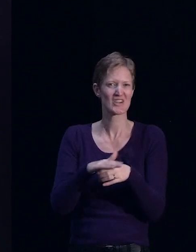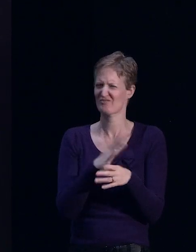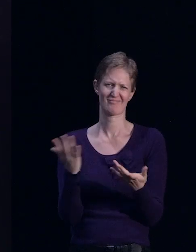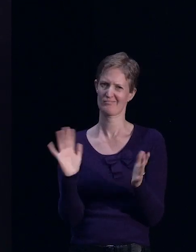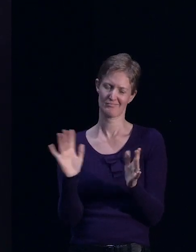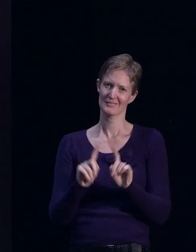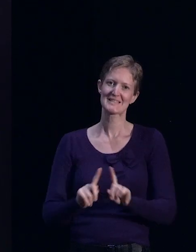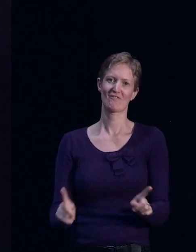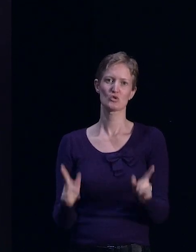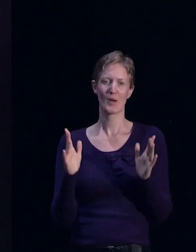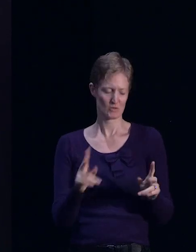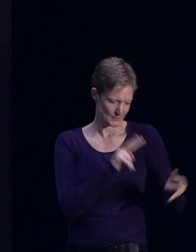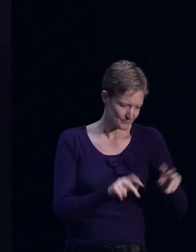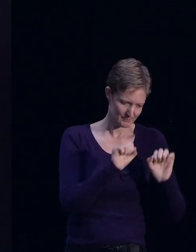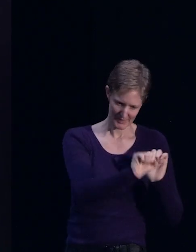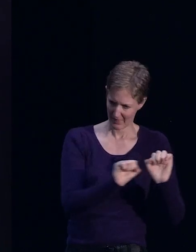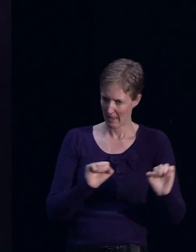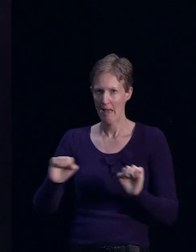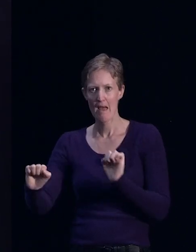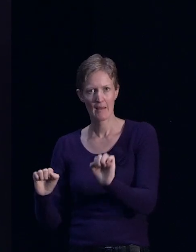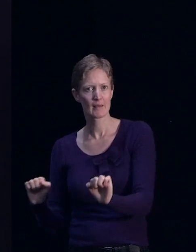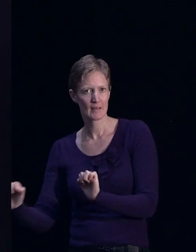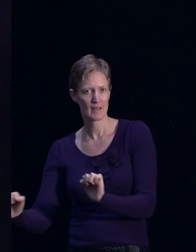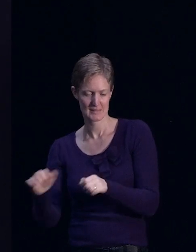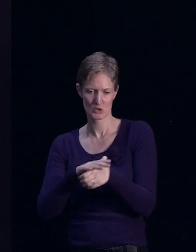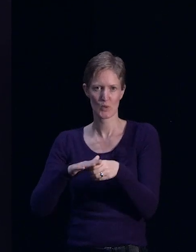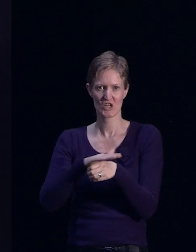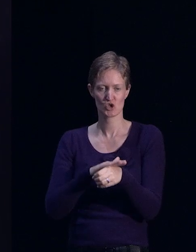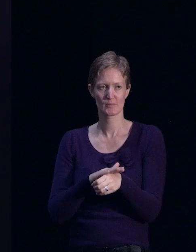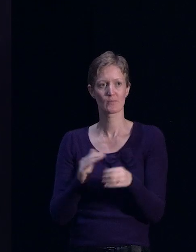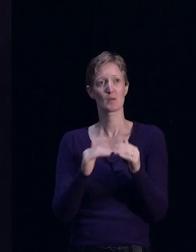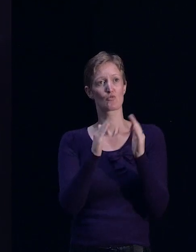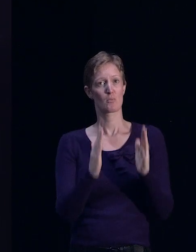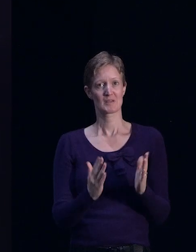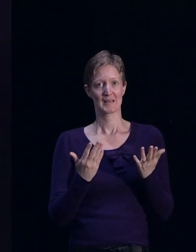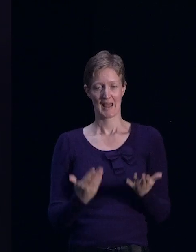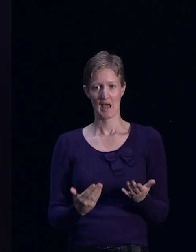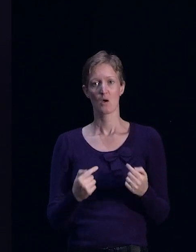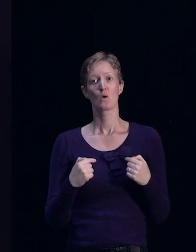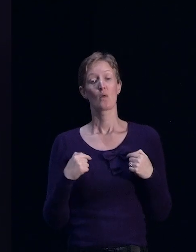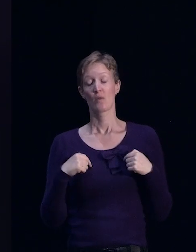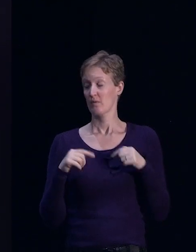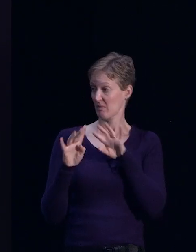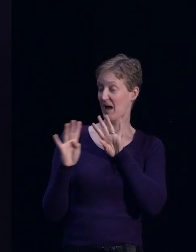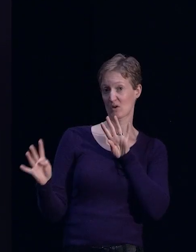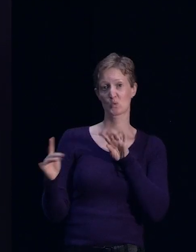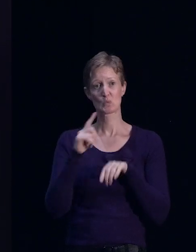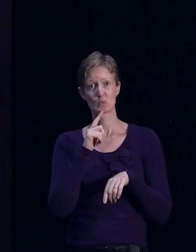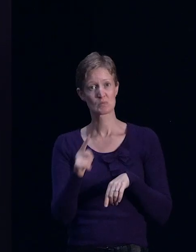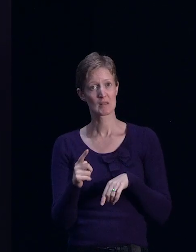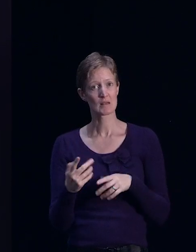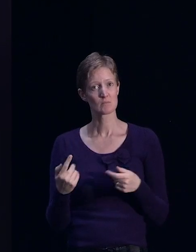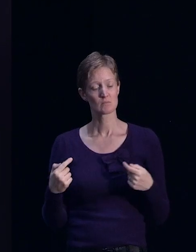individual basis. In terms of property right now, I think you've got a fair degree of surety from the people on this panel that we are actively